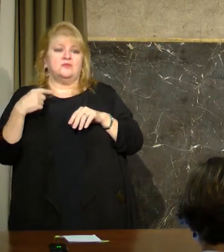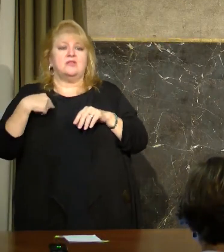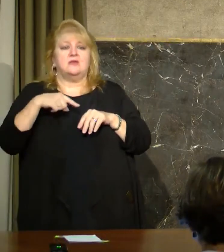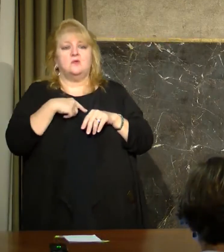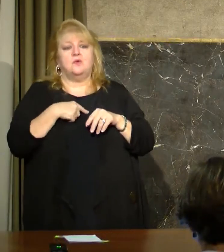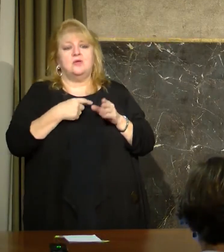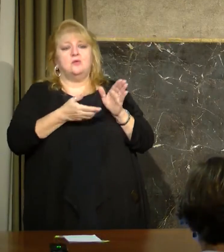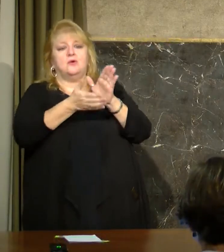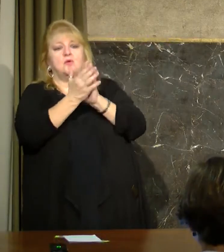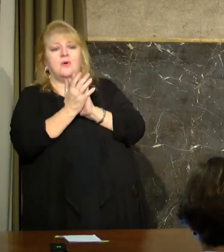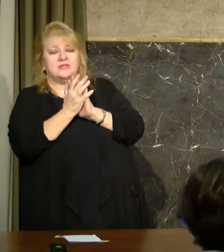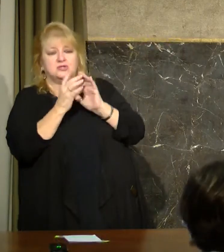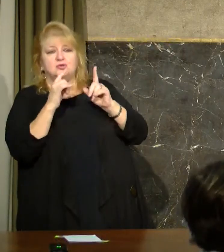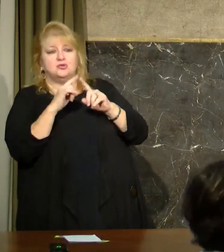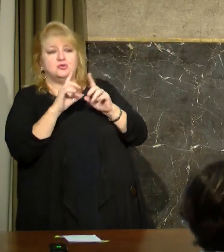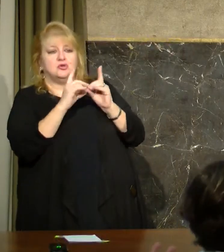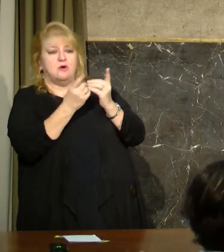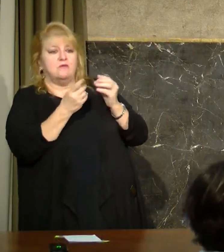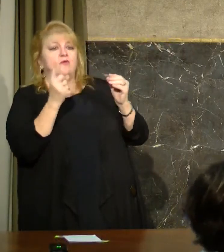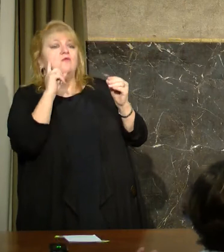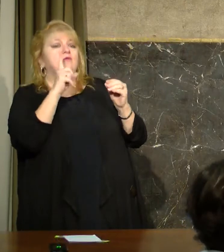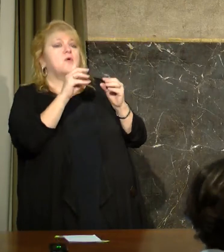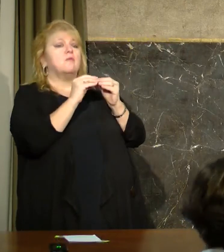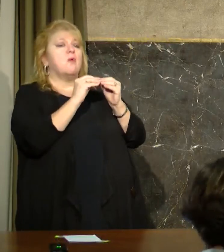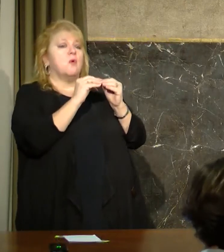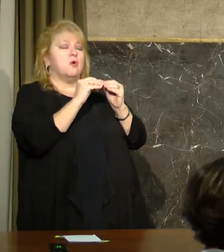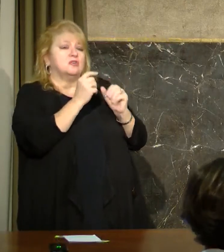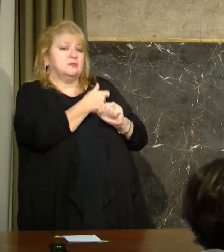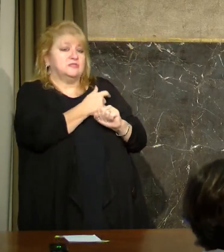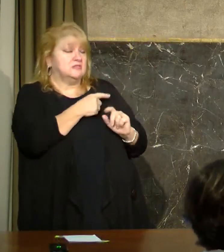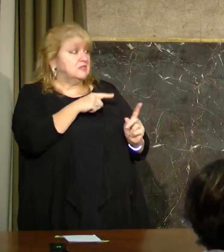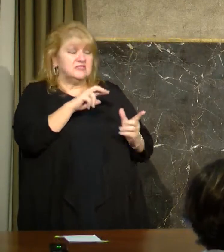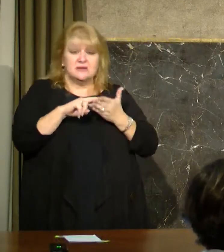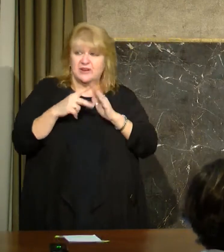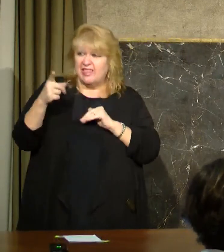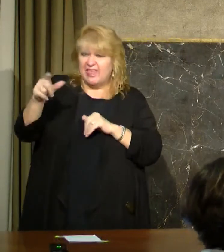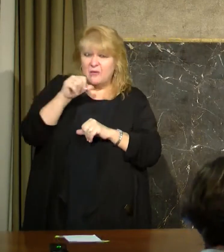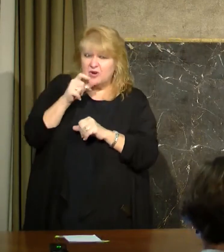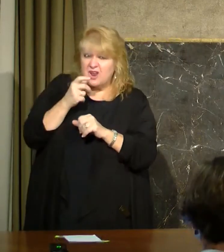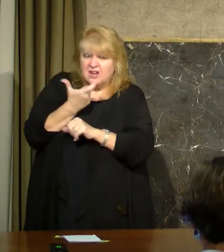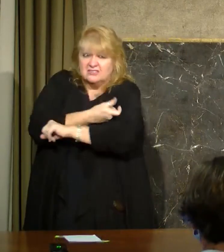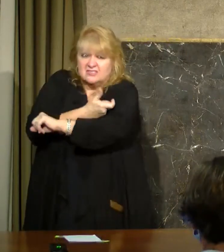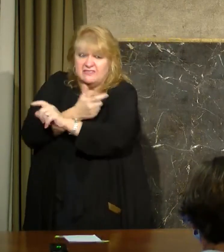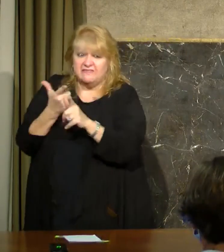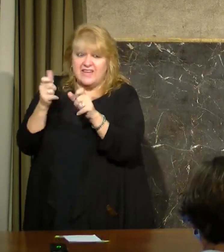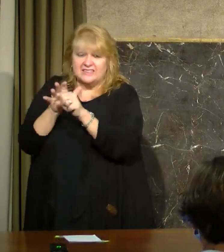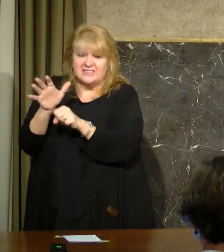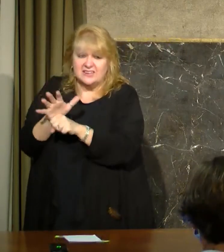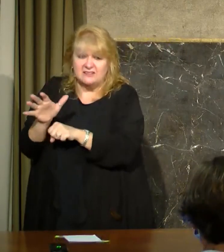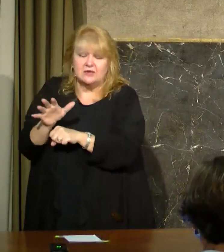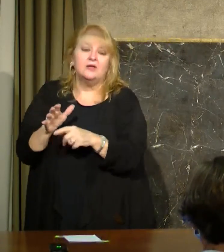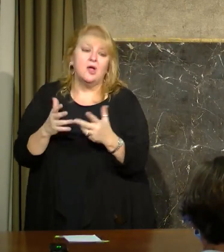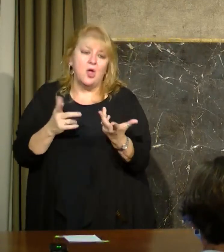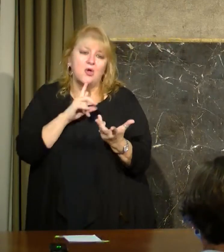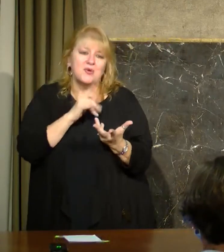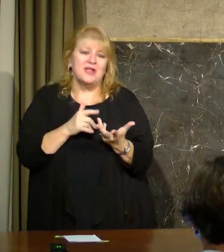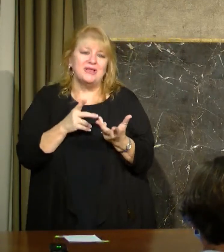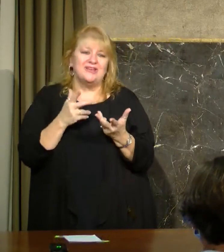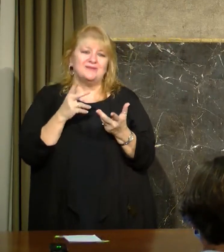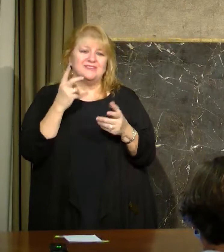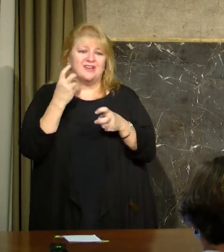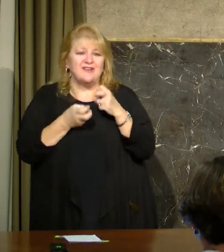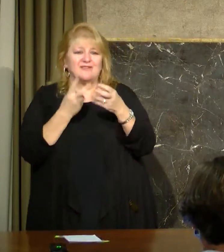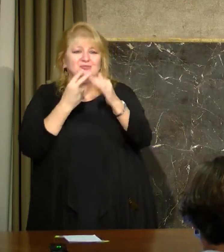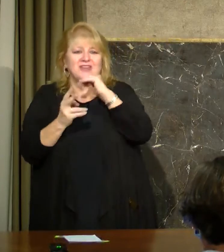department to get subsequent shipments. Was this because they weren't using it fast enough? I think so. I mean, it was tough to predict how quickly it was going to be used.